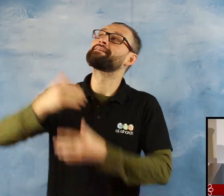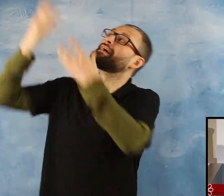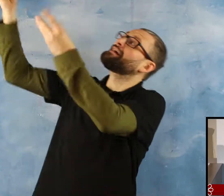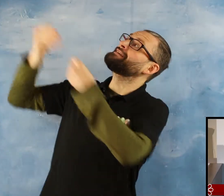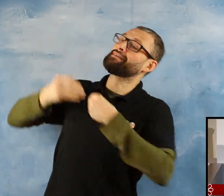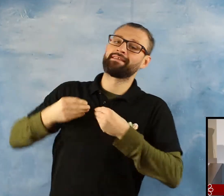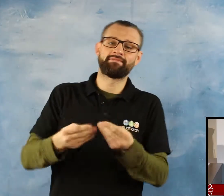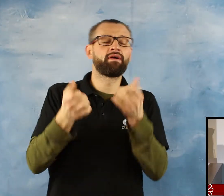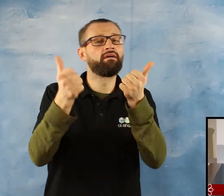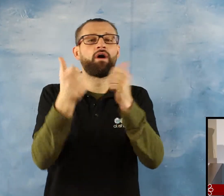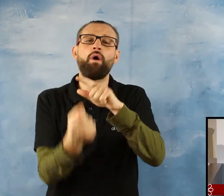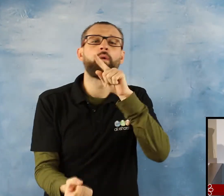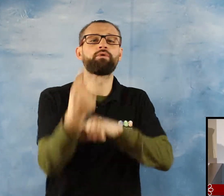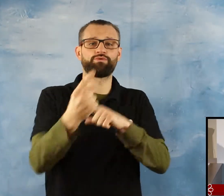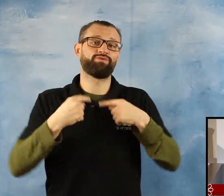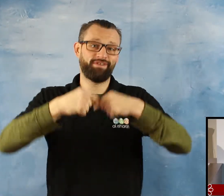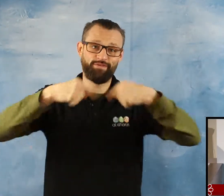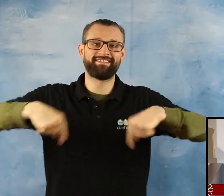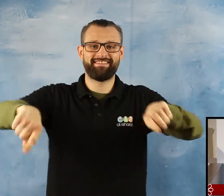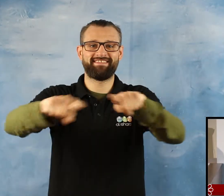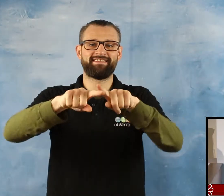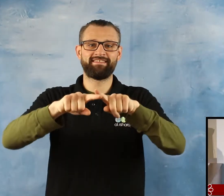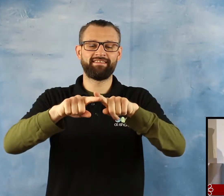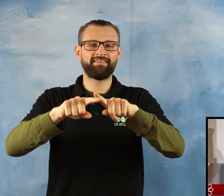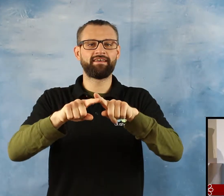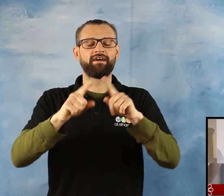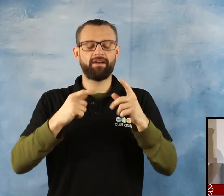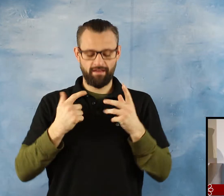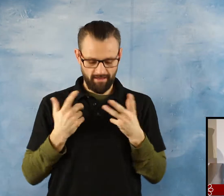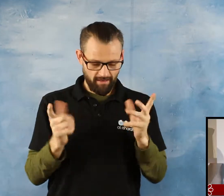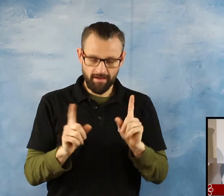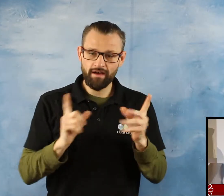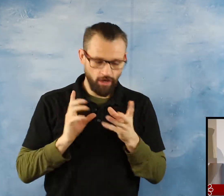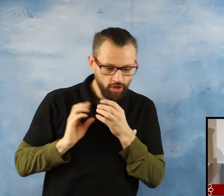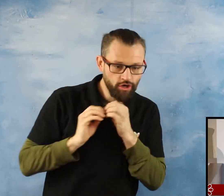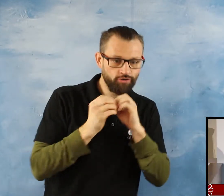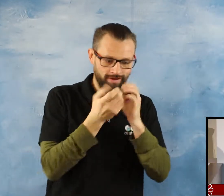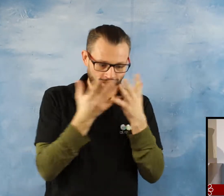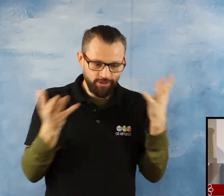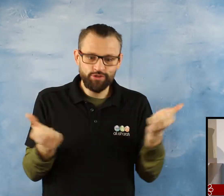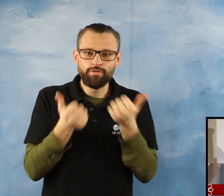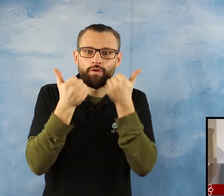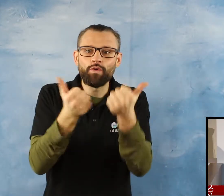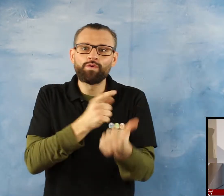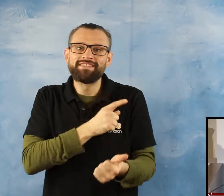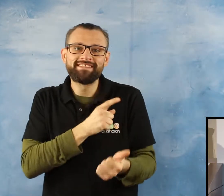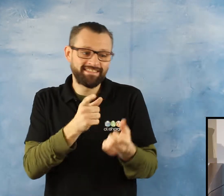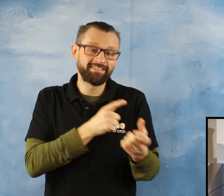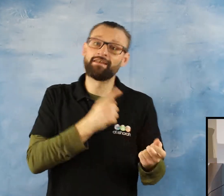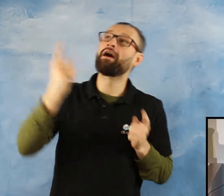to create so much good deeds so we can go to Allah with very good amount of good deeds